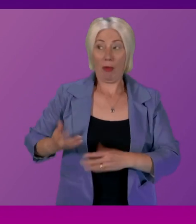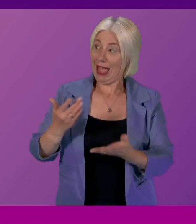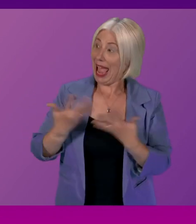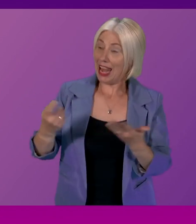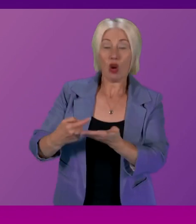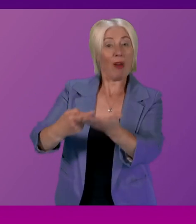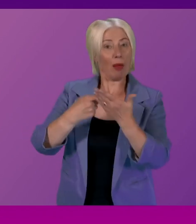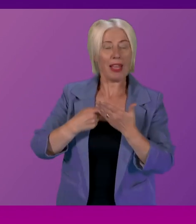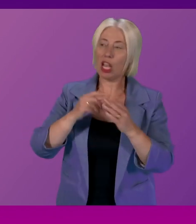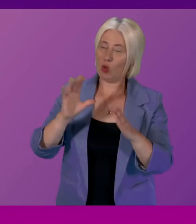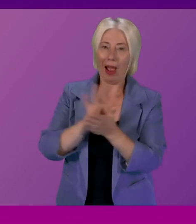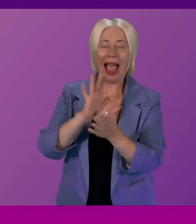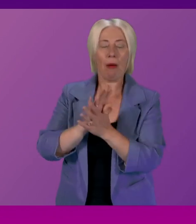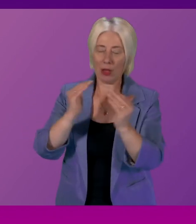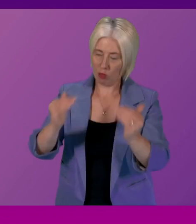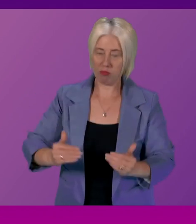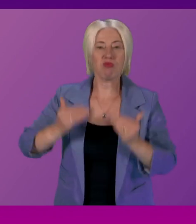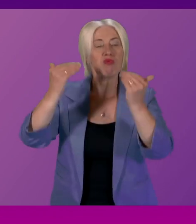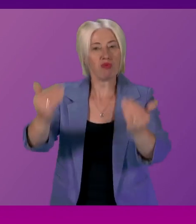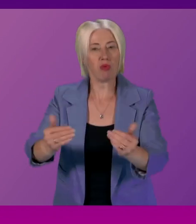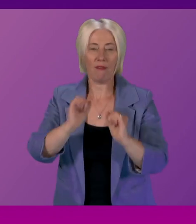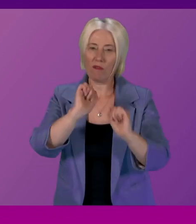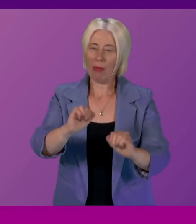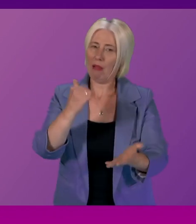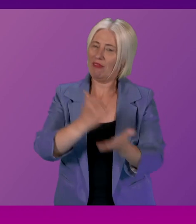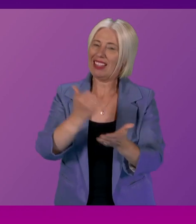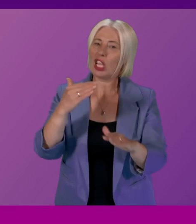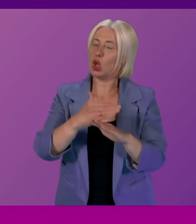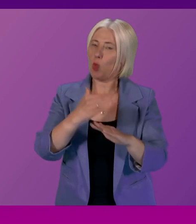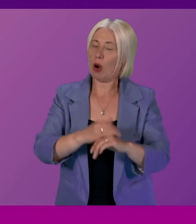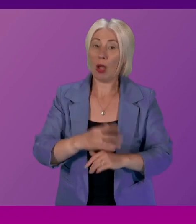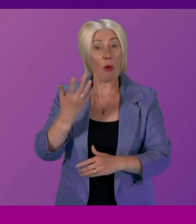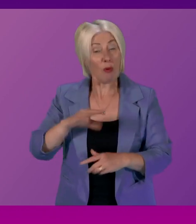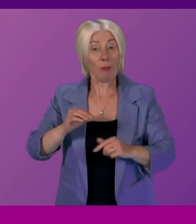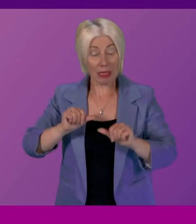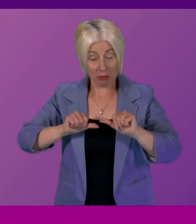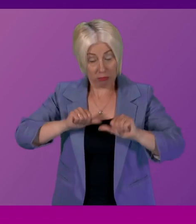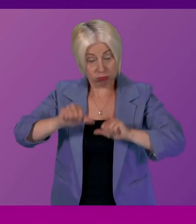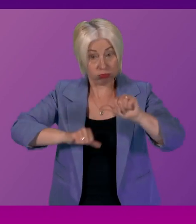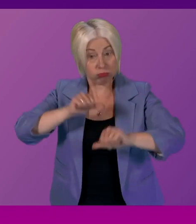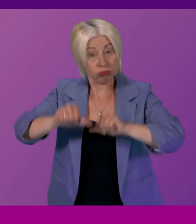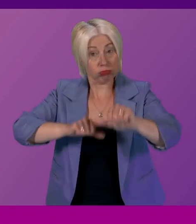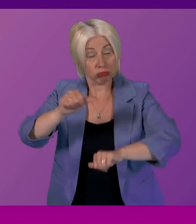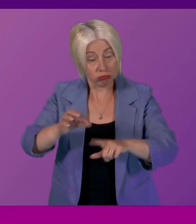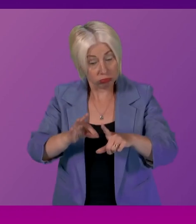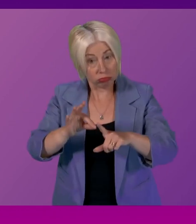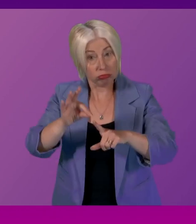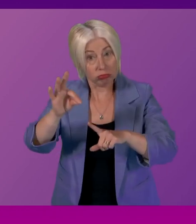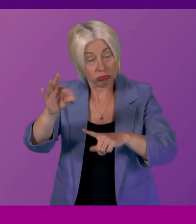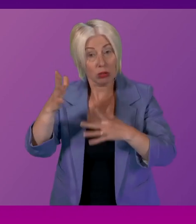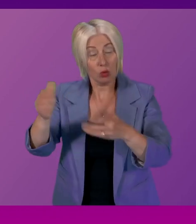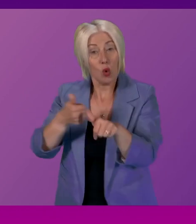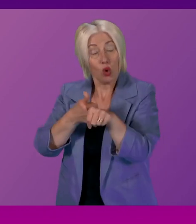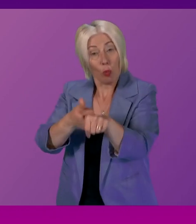Anna Stewart's excellent piece of work and we have made some considerable progress when it comes to the support